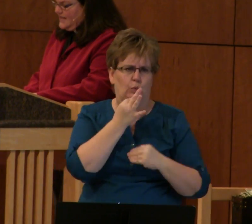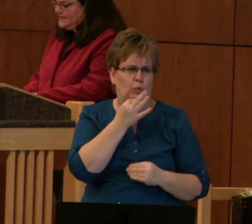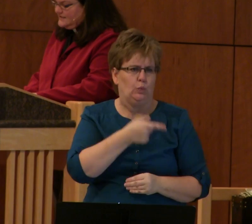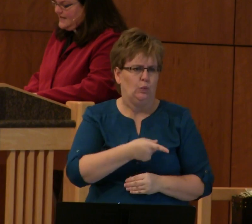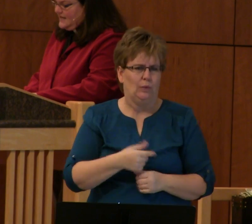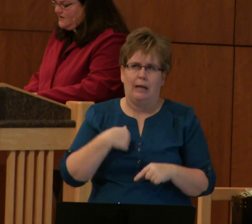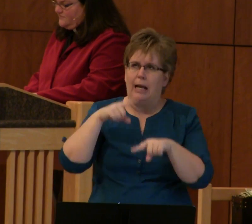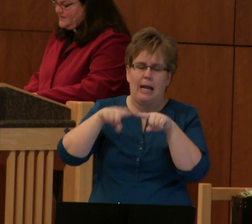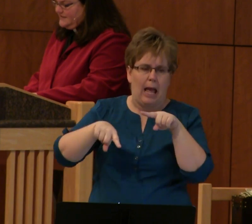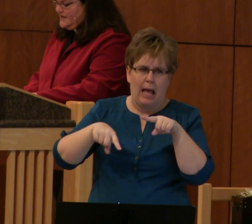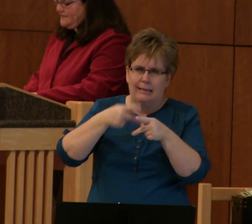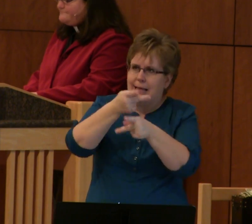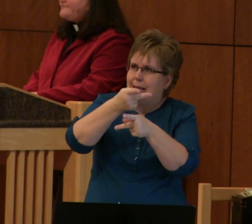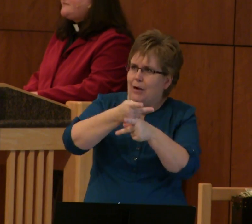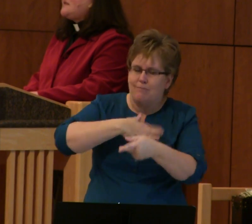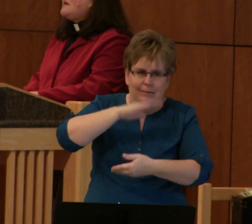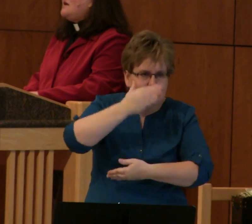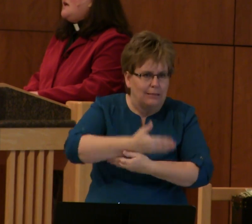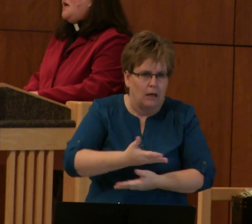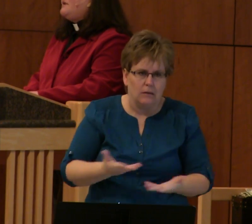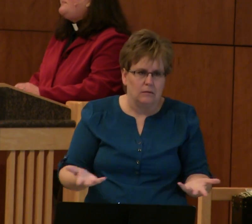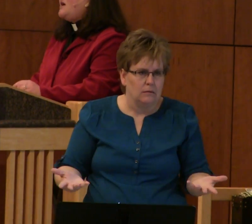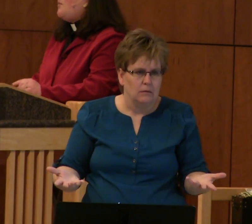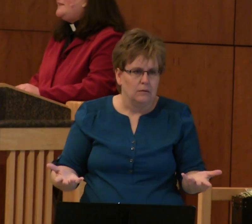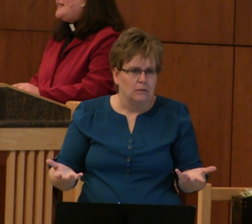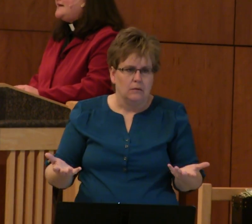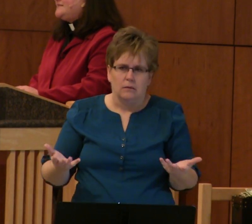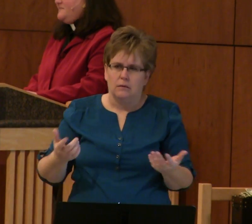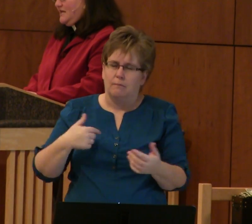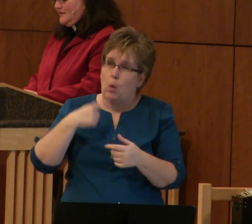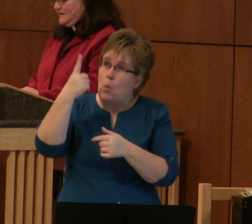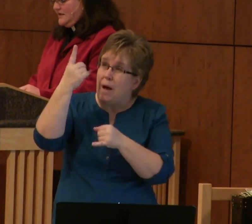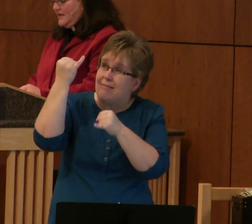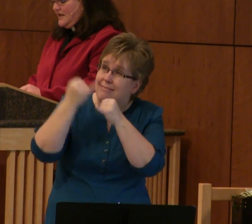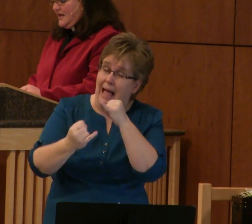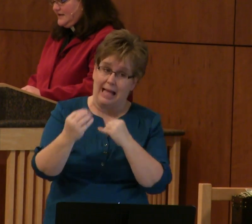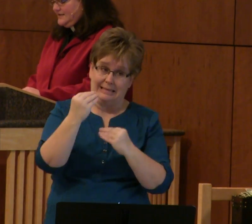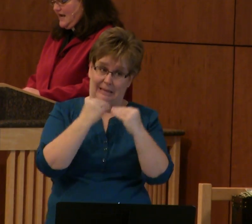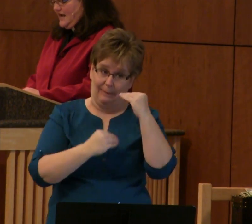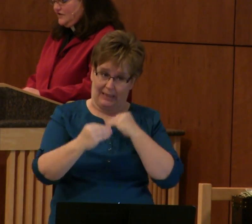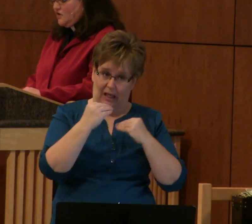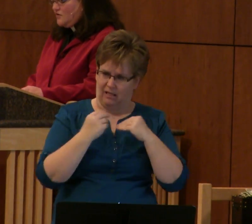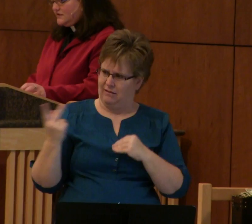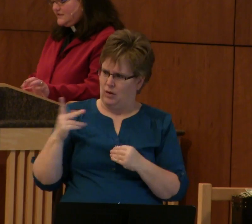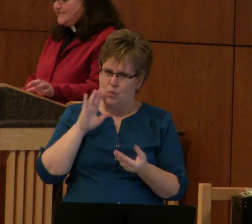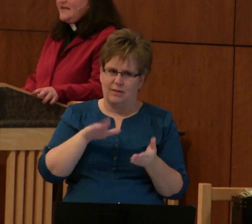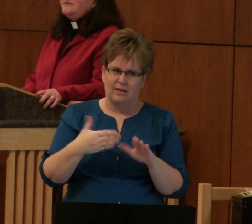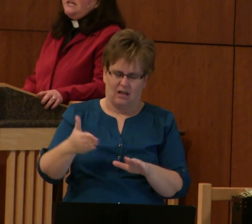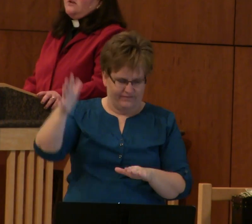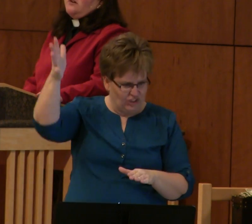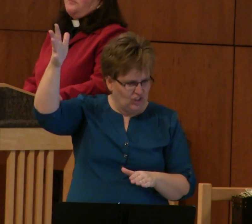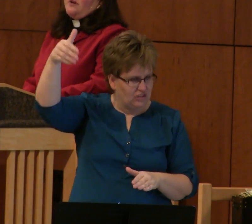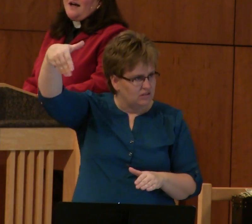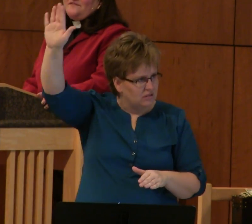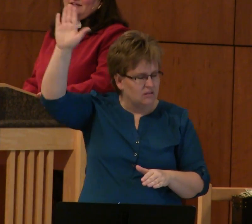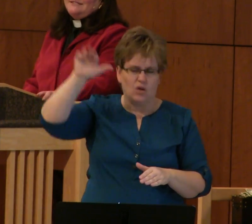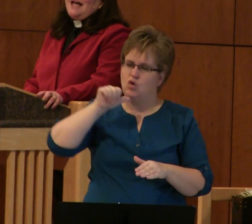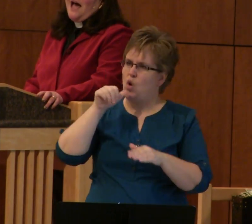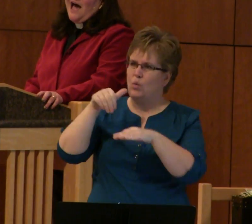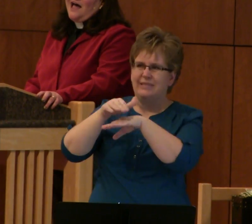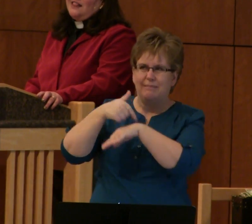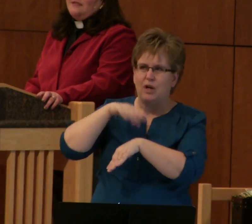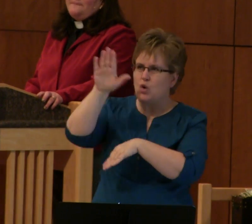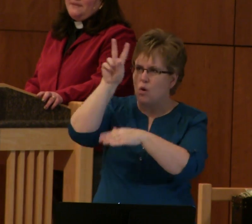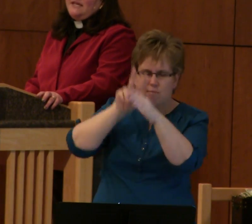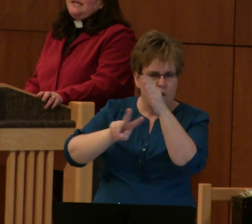I can't take care of my son. I'm going to make one last meal and die. Don't send me your prophet.